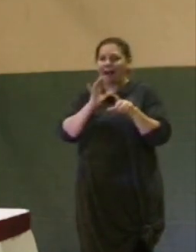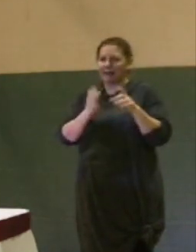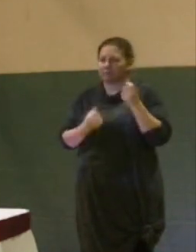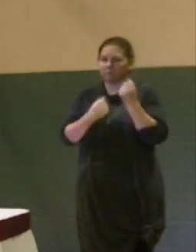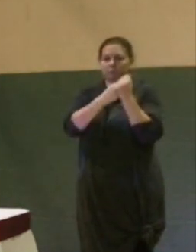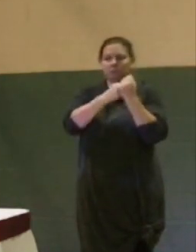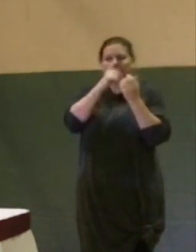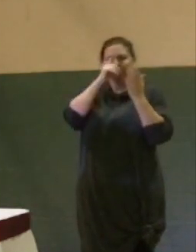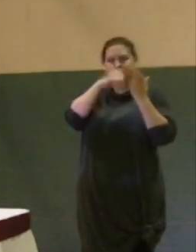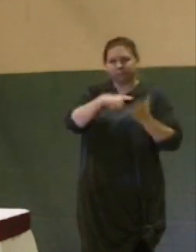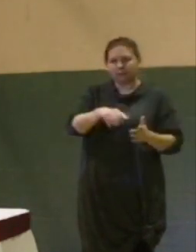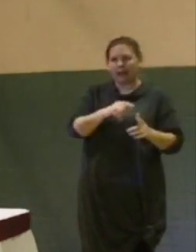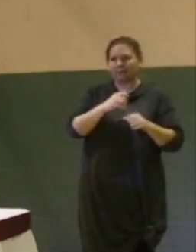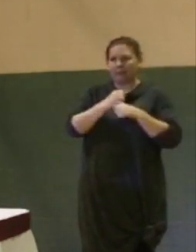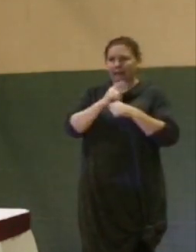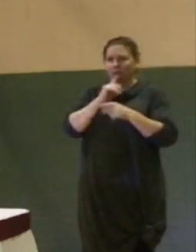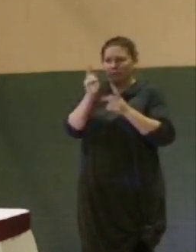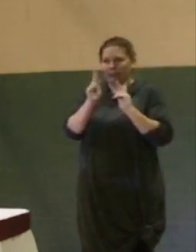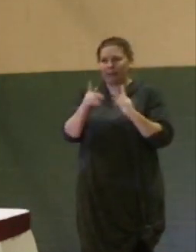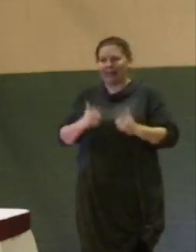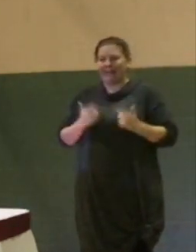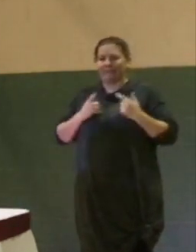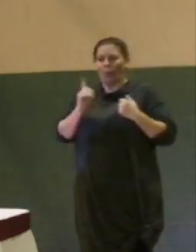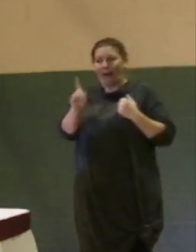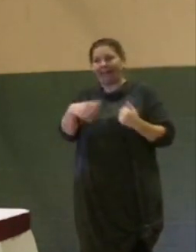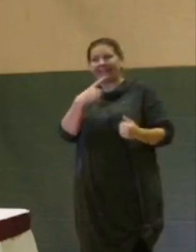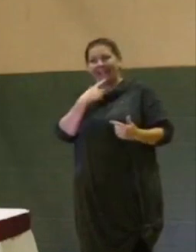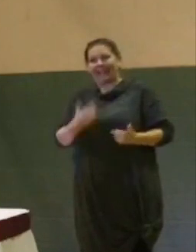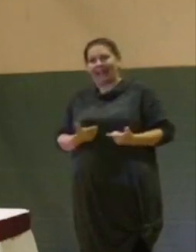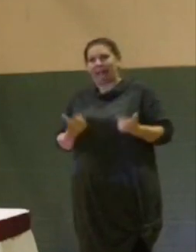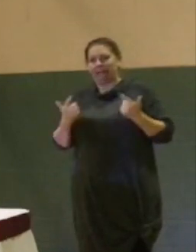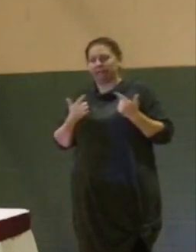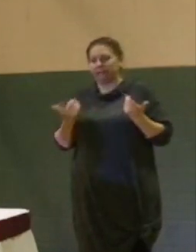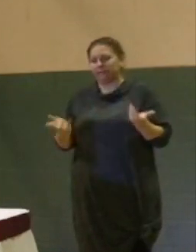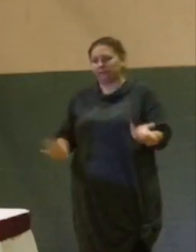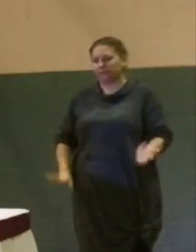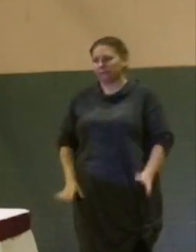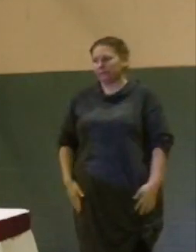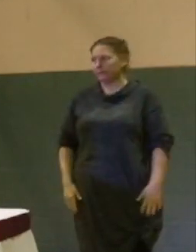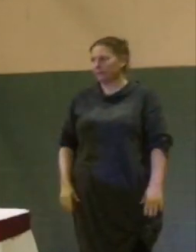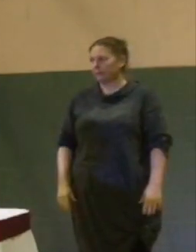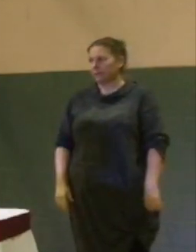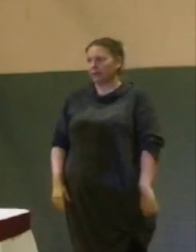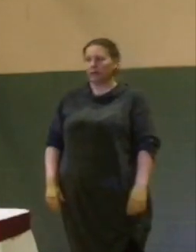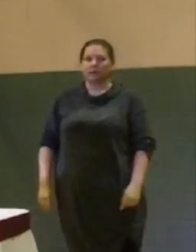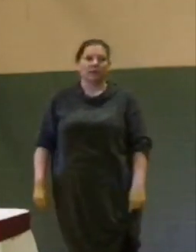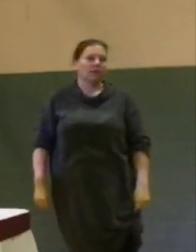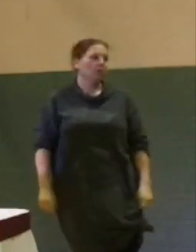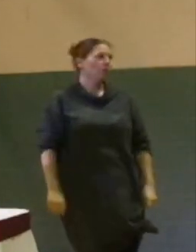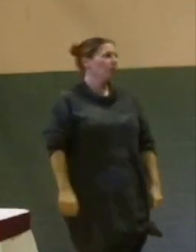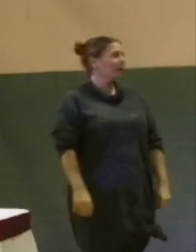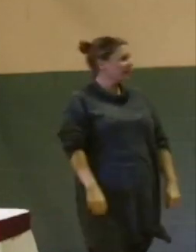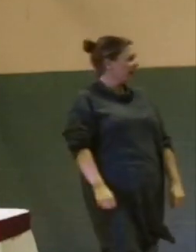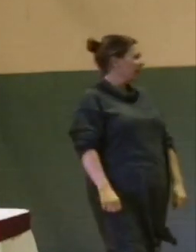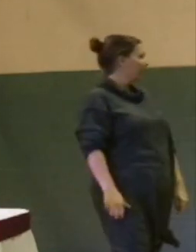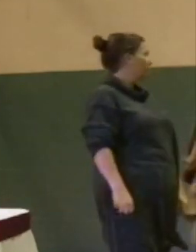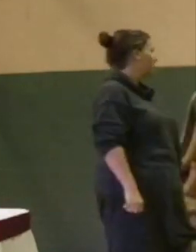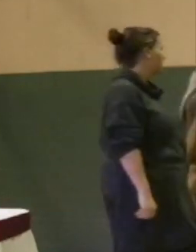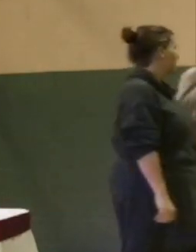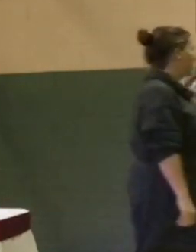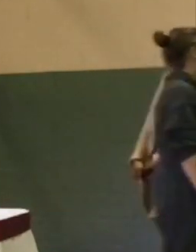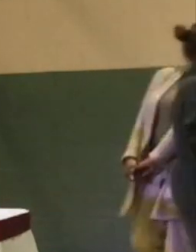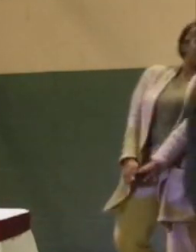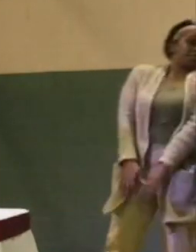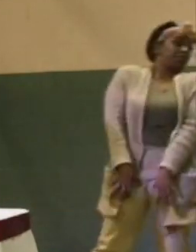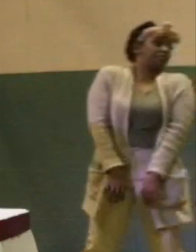and the confirmation of residents living where they say they live. Okay. All right. Well, thank you. You all have been